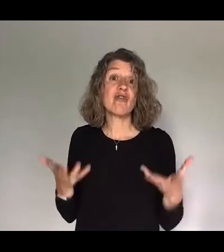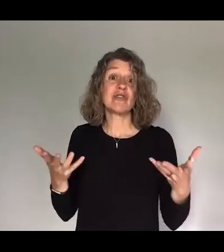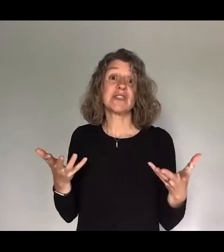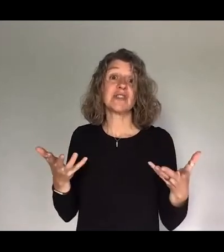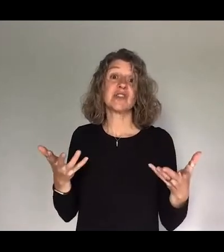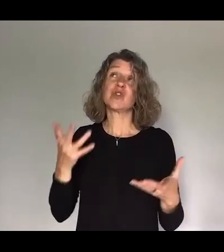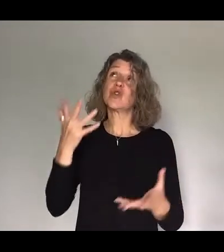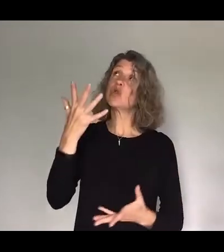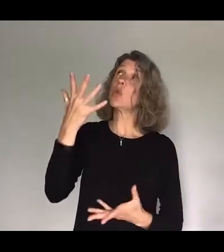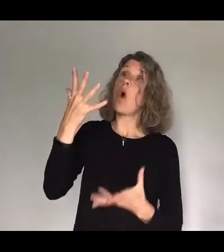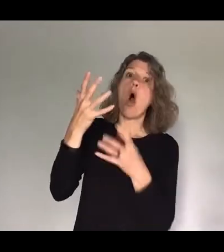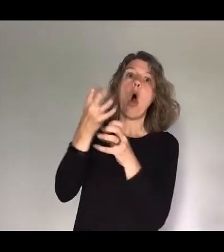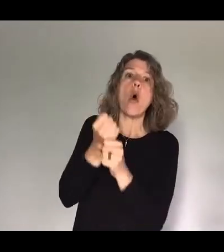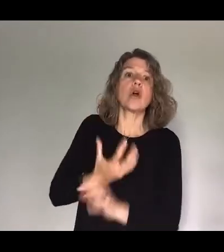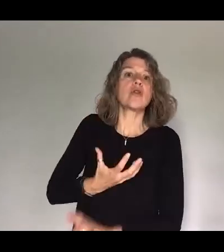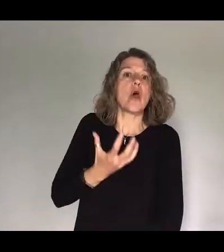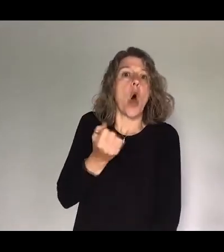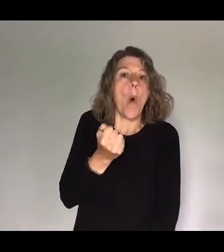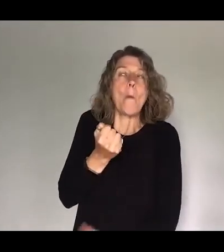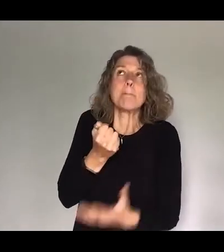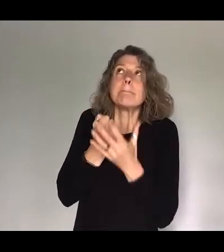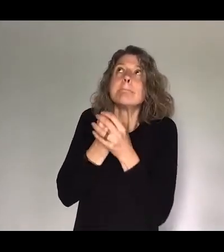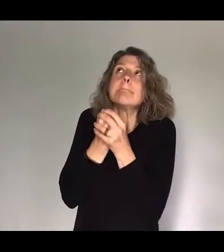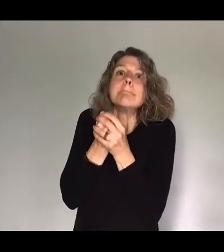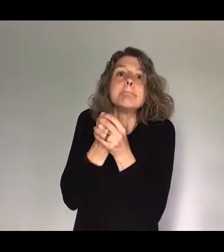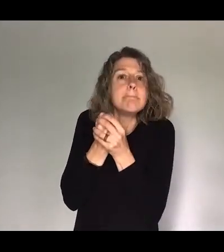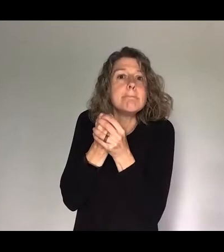offered to us with both hands can we go all in